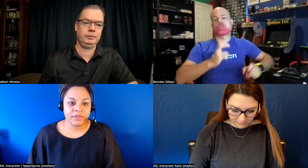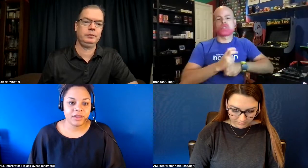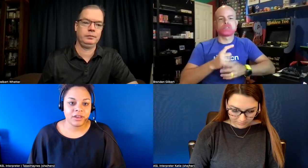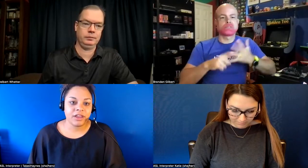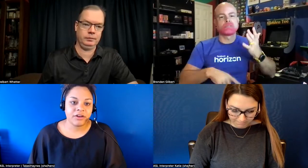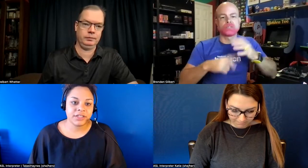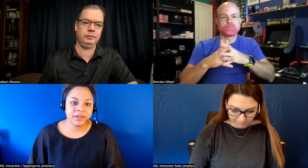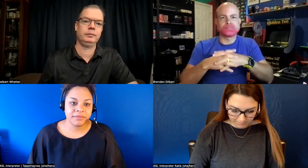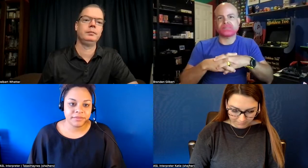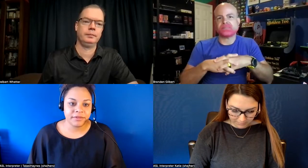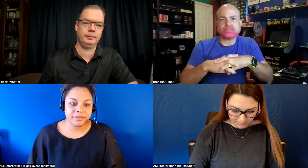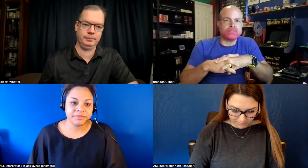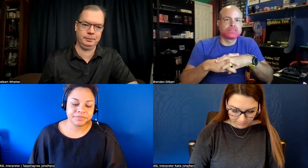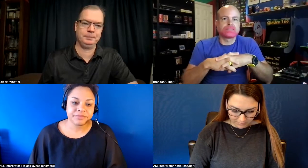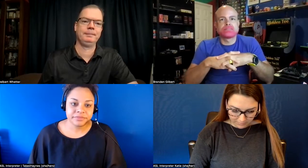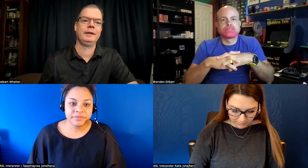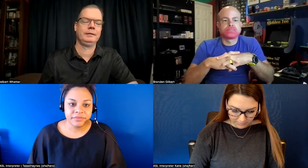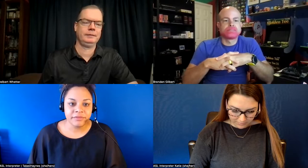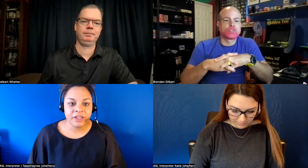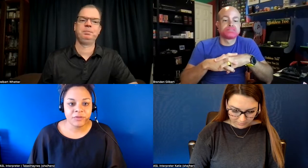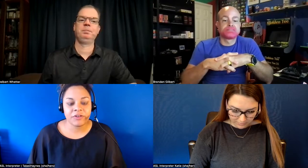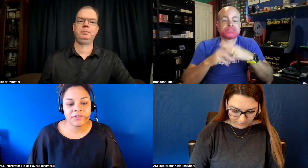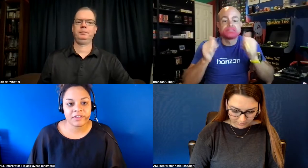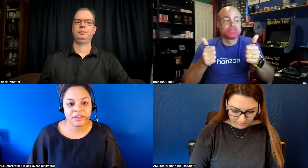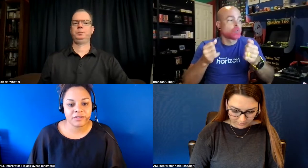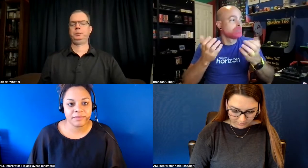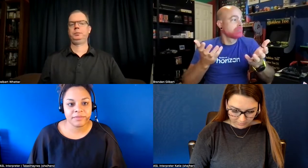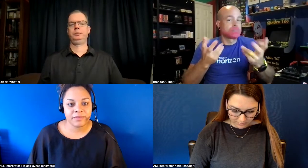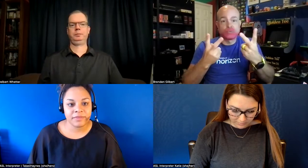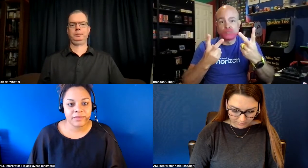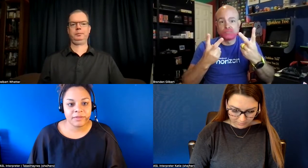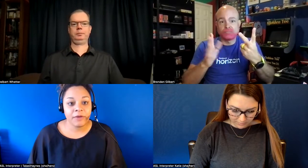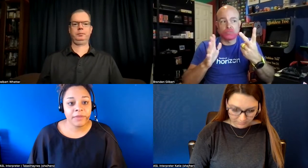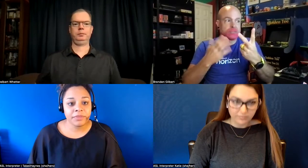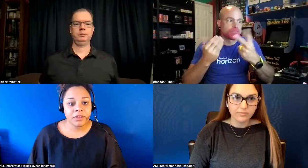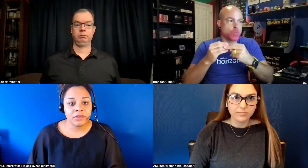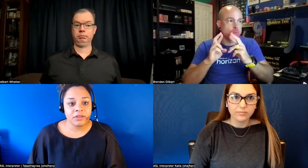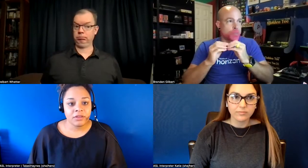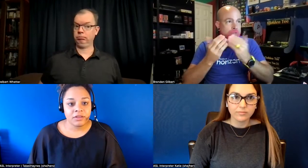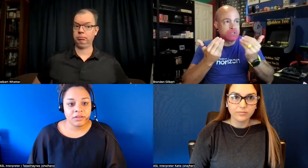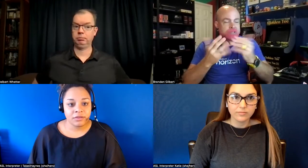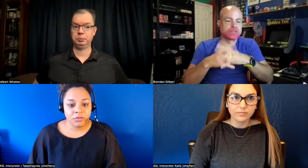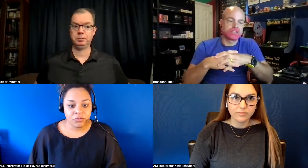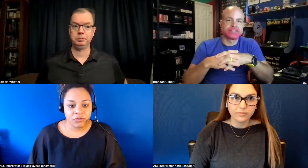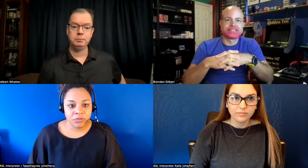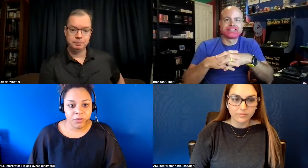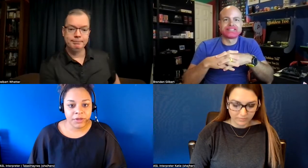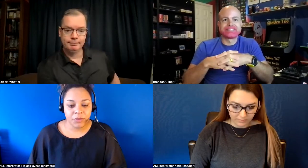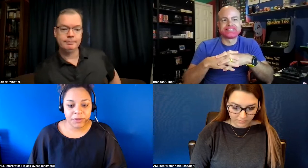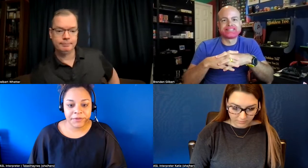and i had a hard time in these areas okay i hope we get more people